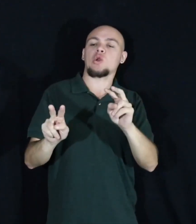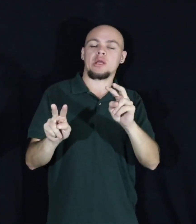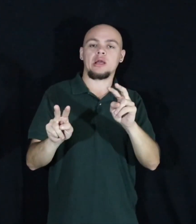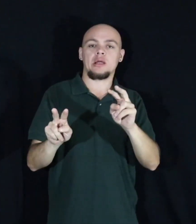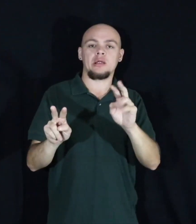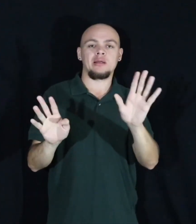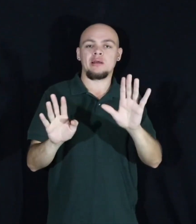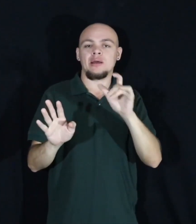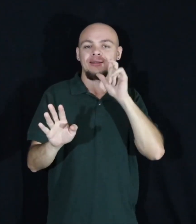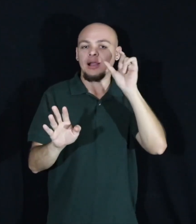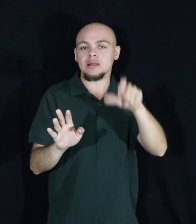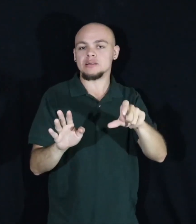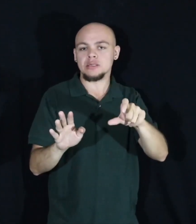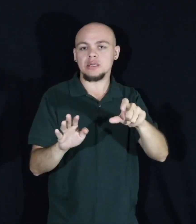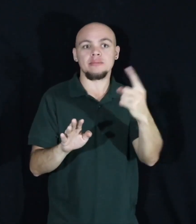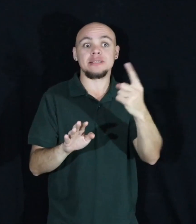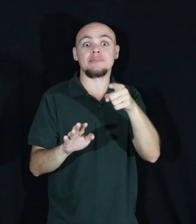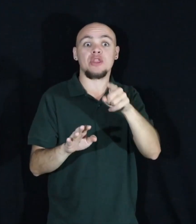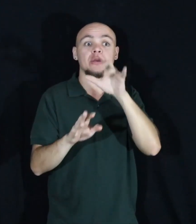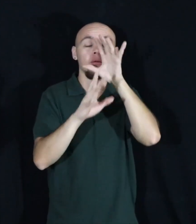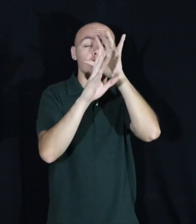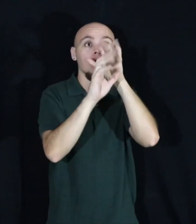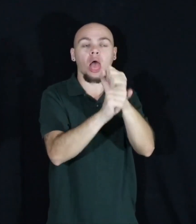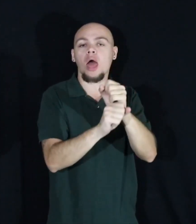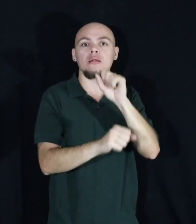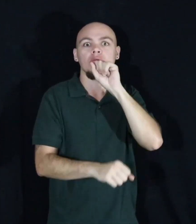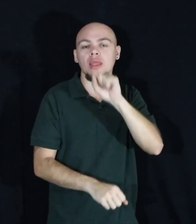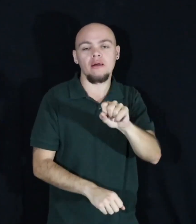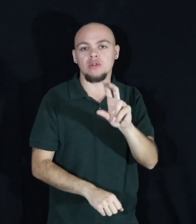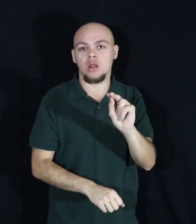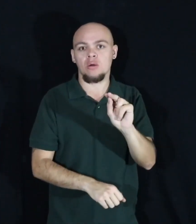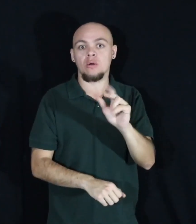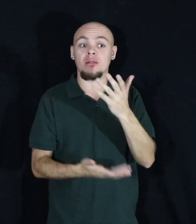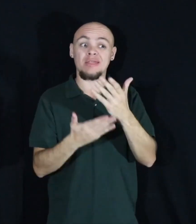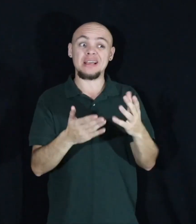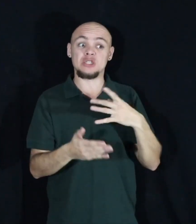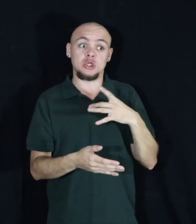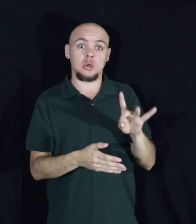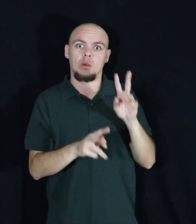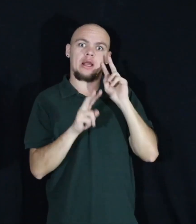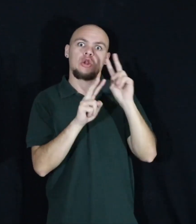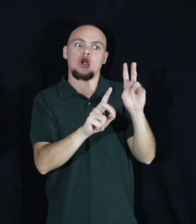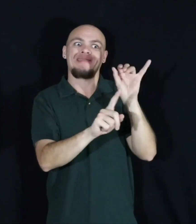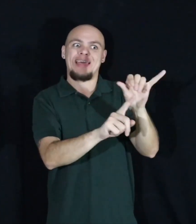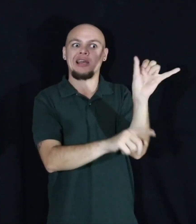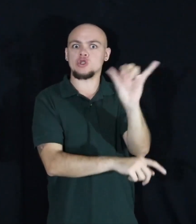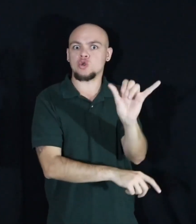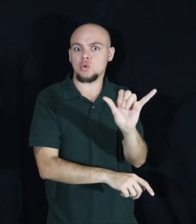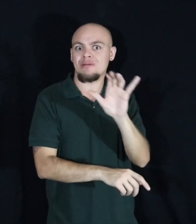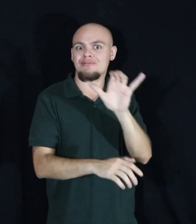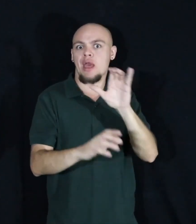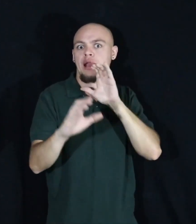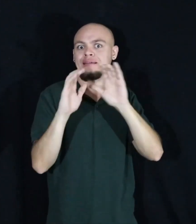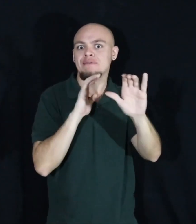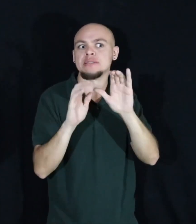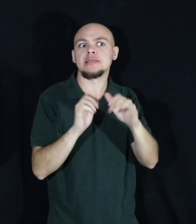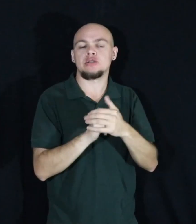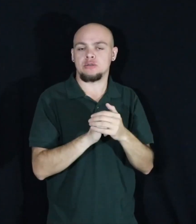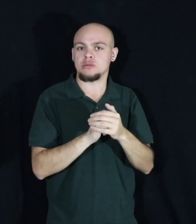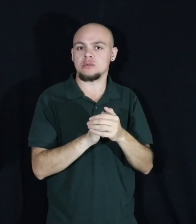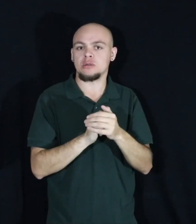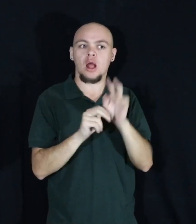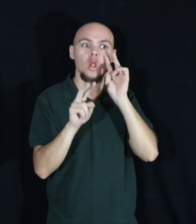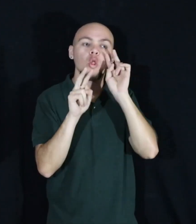as I say, it doesn't have to be something you love. In fact, a good thing is to look at things you don't like. Have that conversation. So